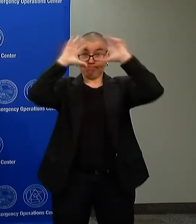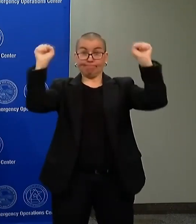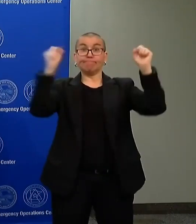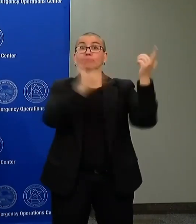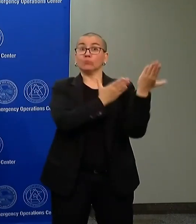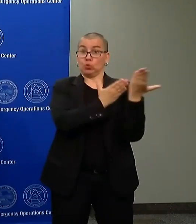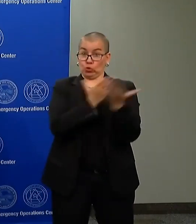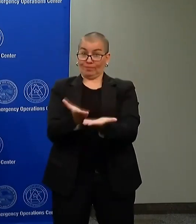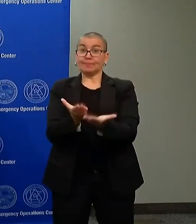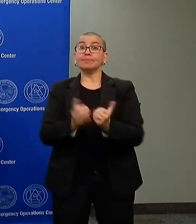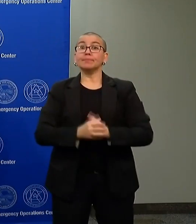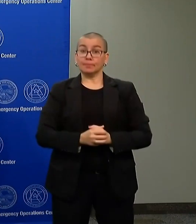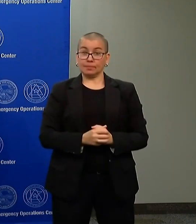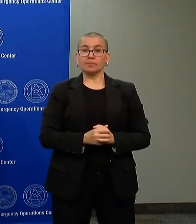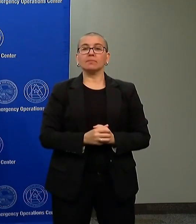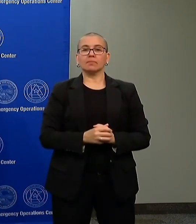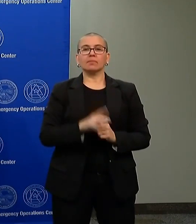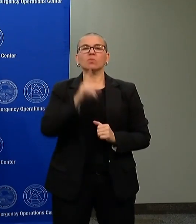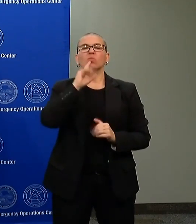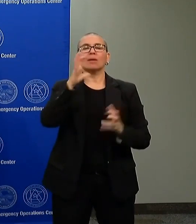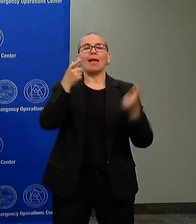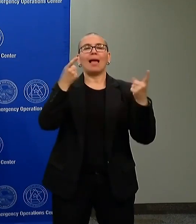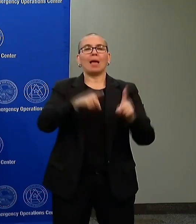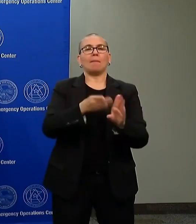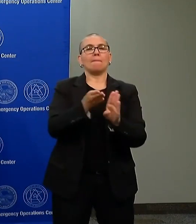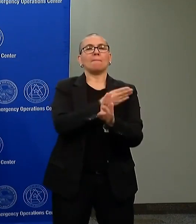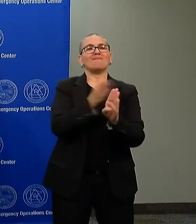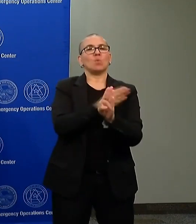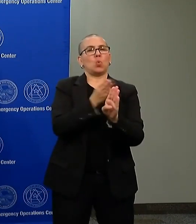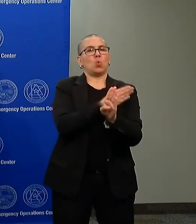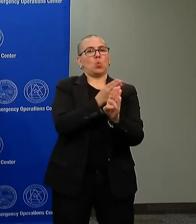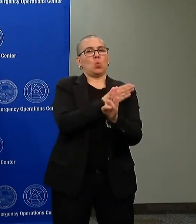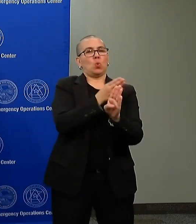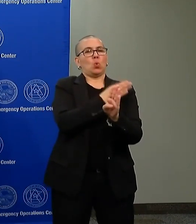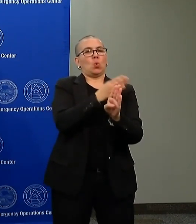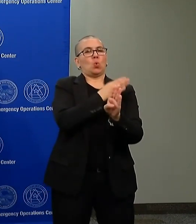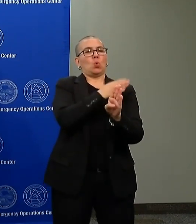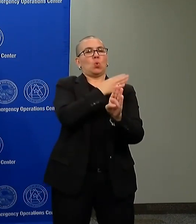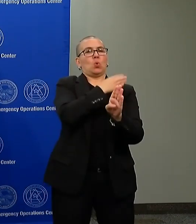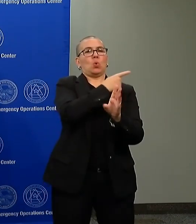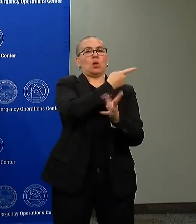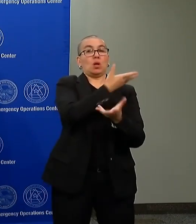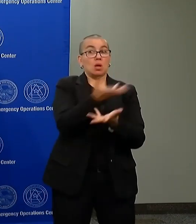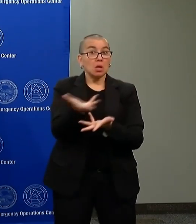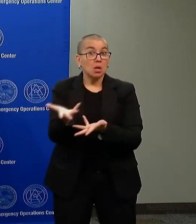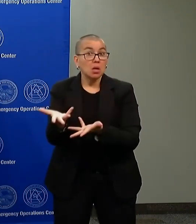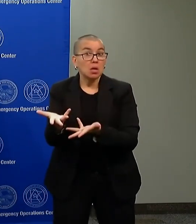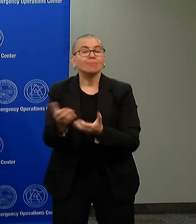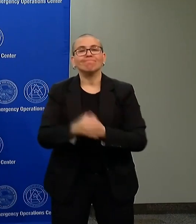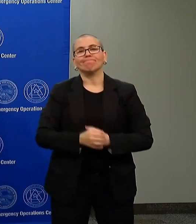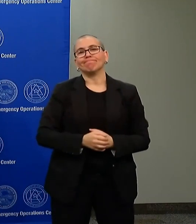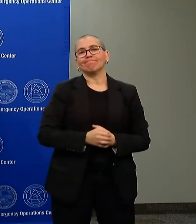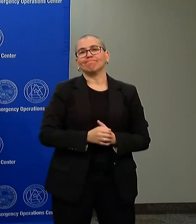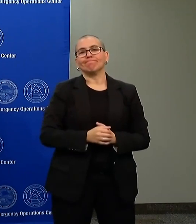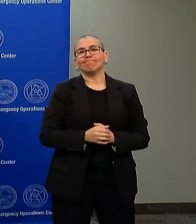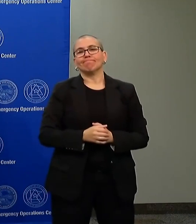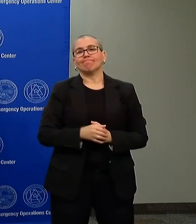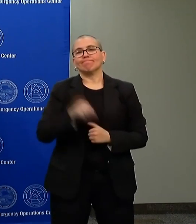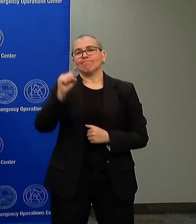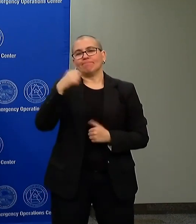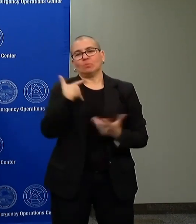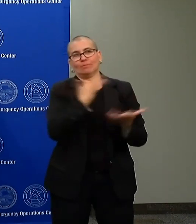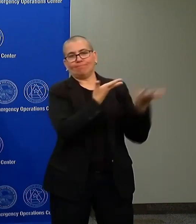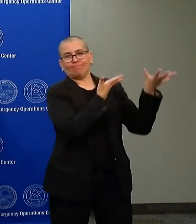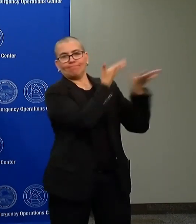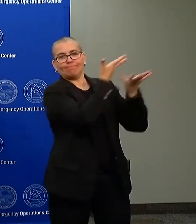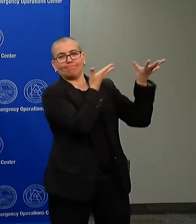before of where they put their ready 82nd Airborne and some of those on on readiness. Yes, we've been consulted early. I spoke to